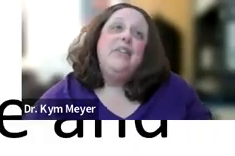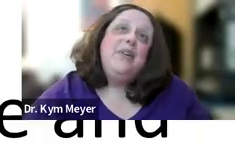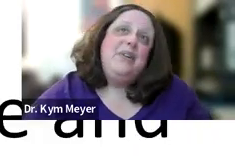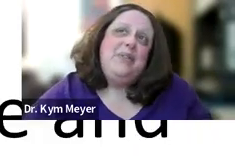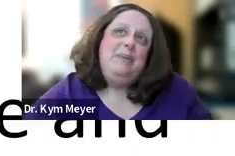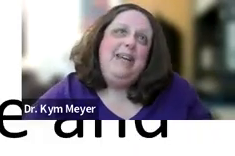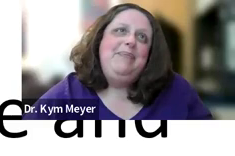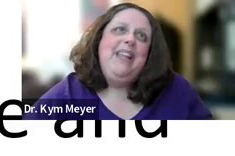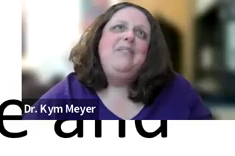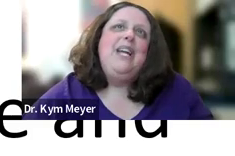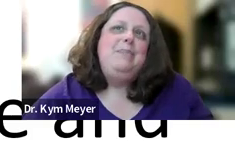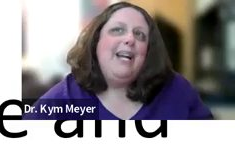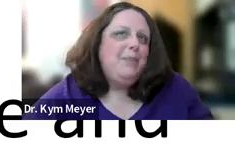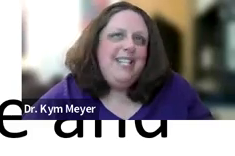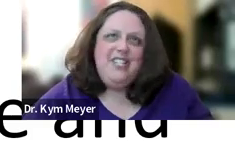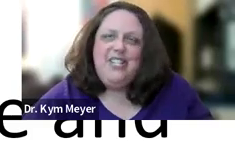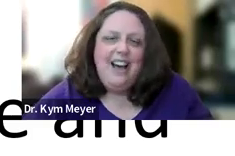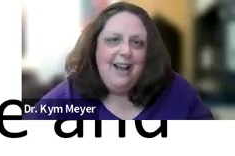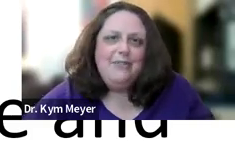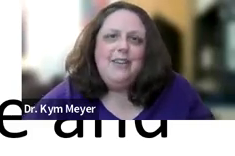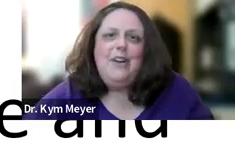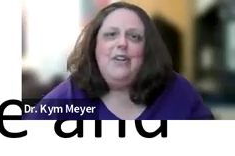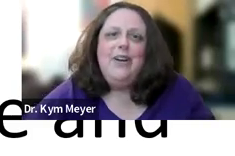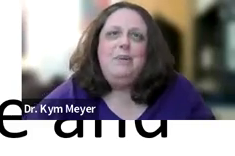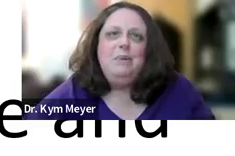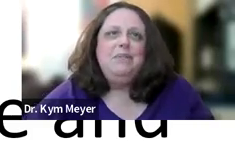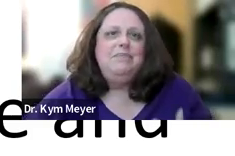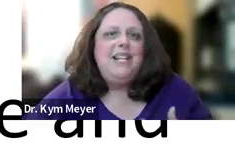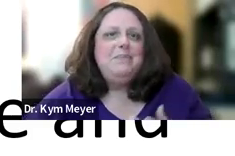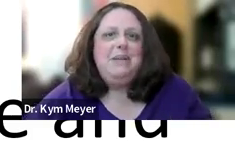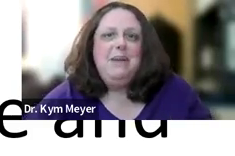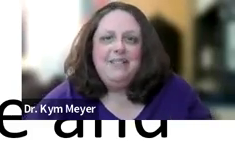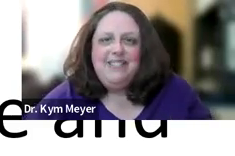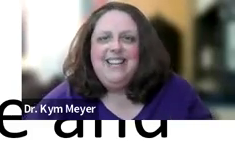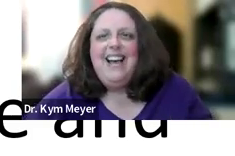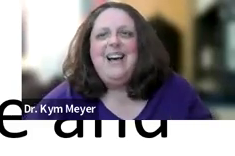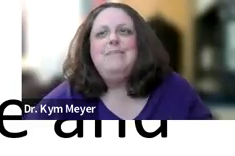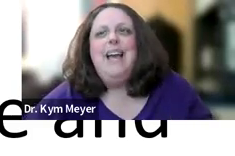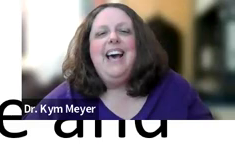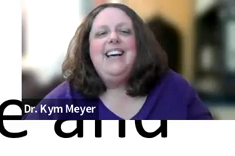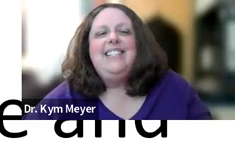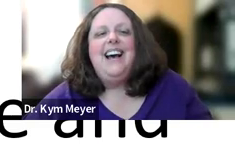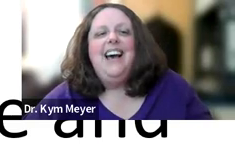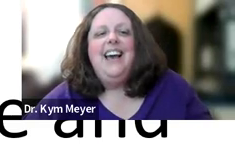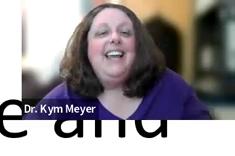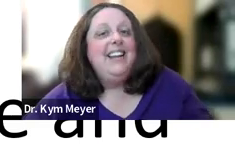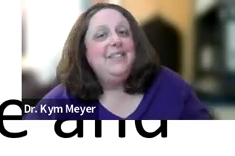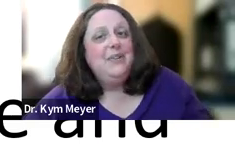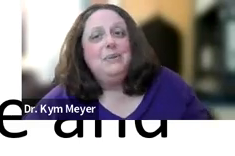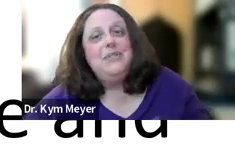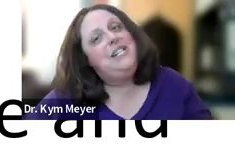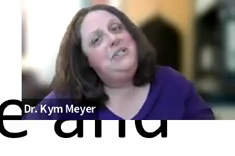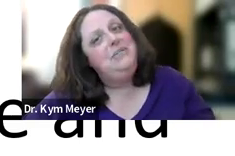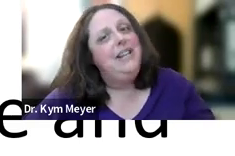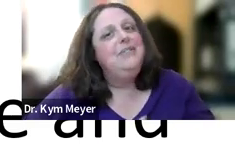So thank you for learning with me and for keeping expectations high for deaf and hard of hearing people. That is my email. And I, again,